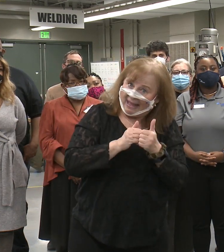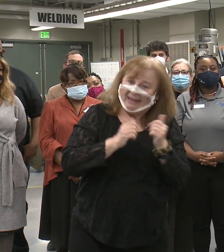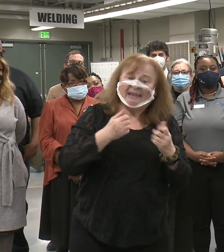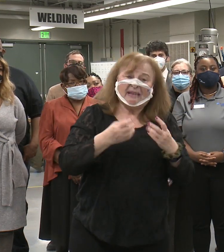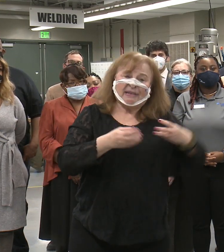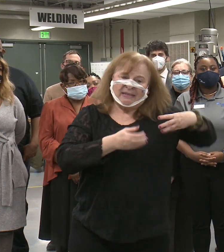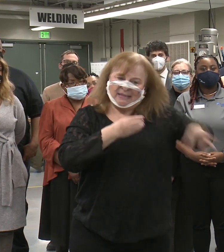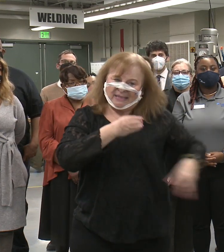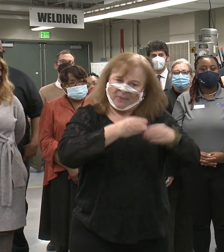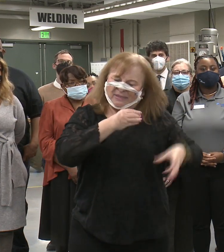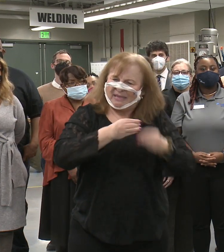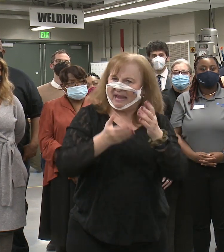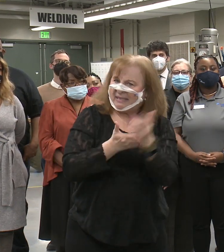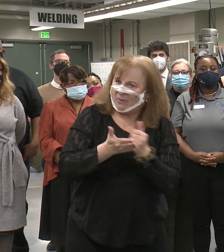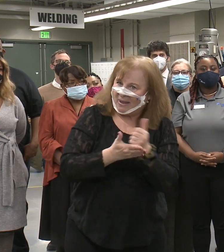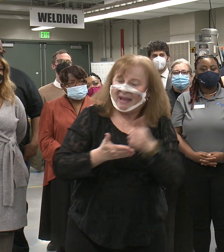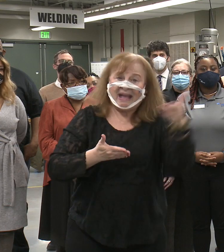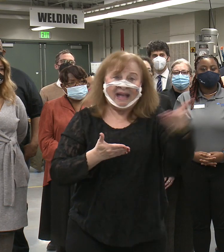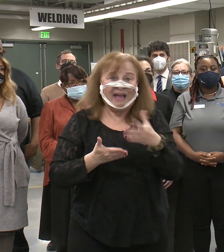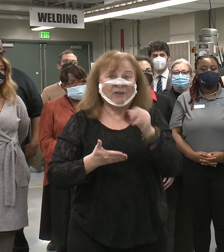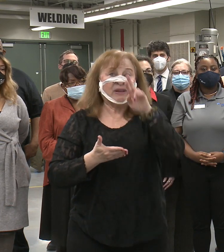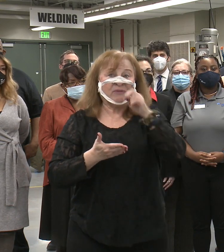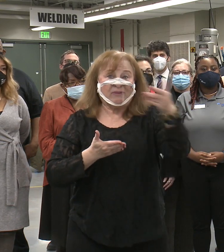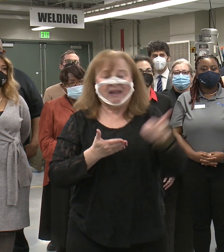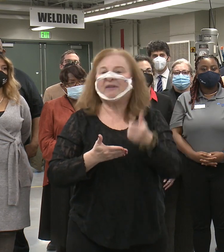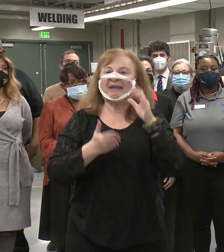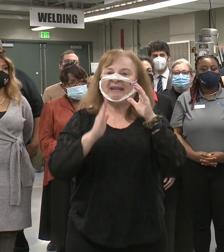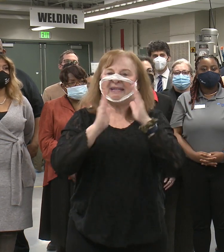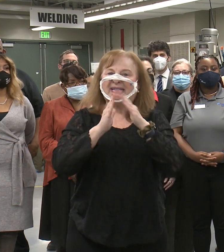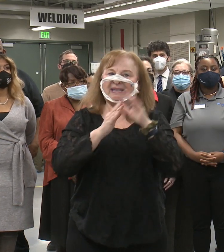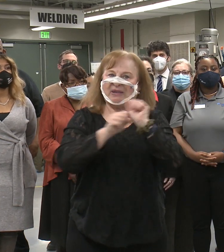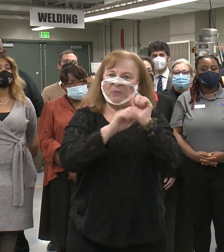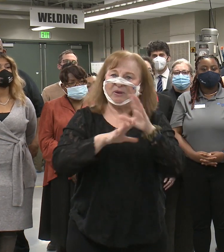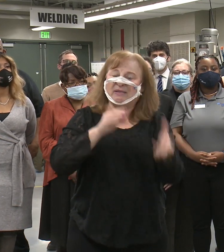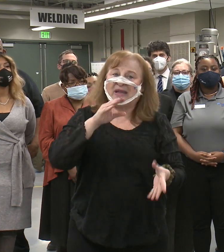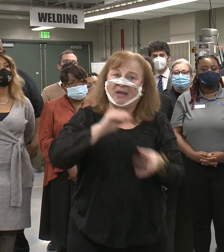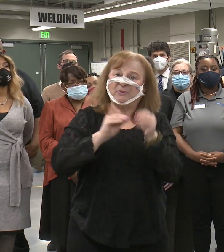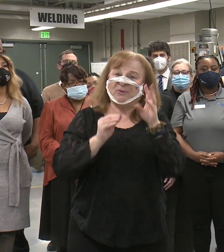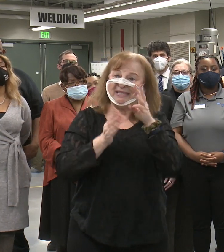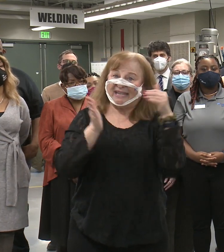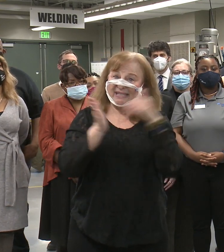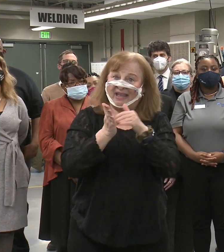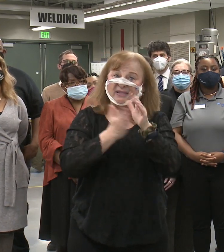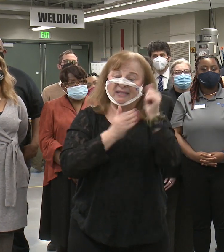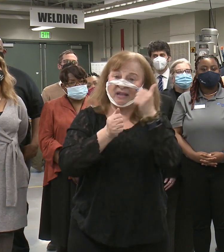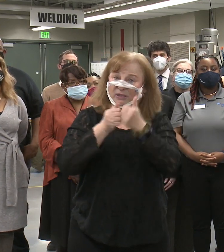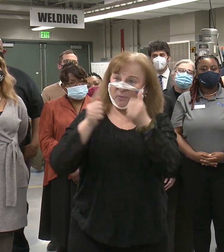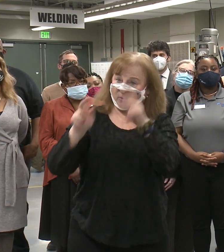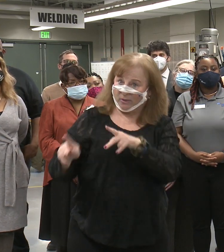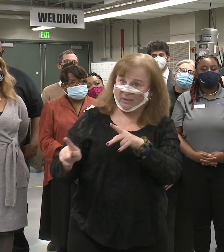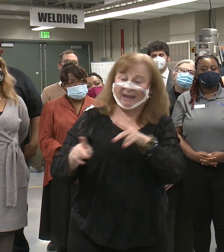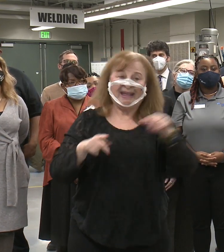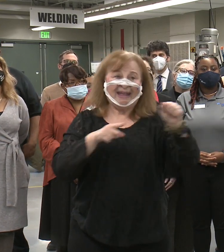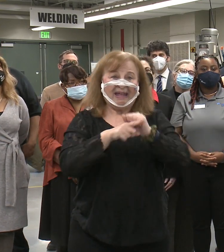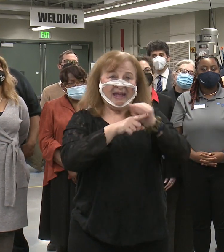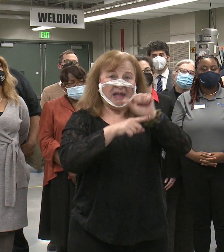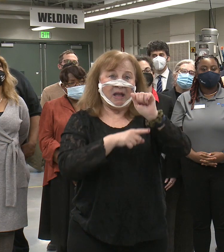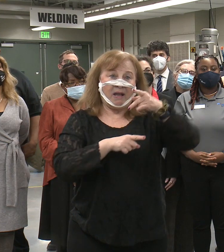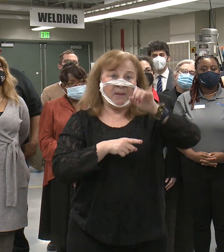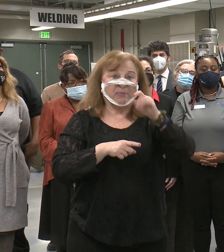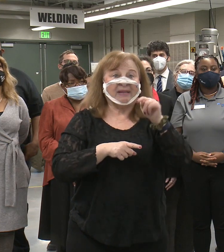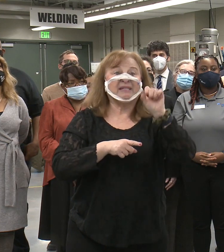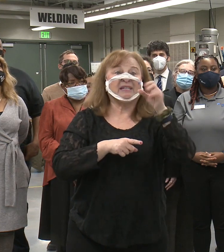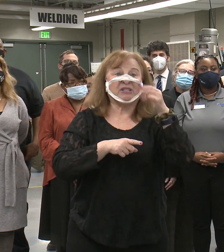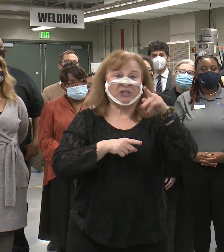wages for hiring and rehiring city workers up to $6,000 per person. Apprenticeships, over 100